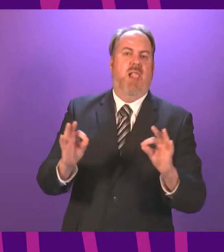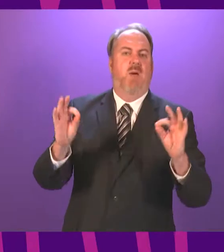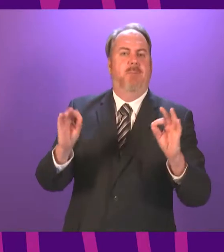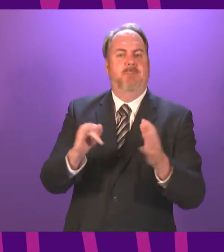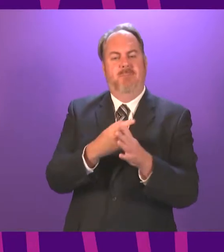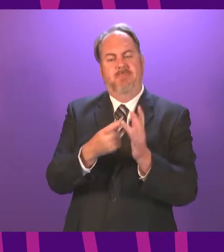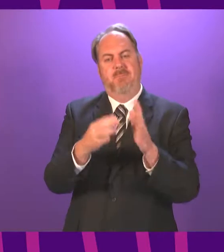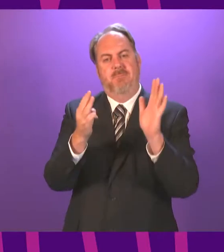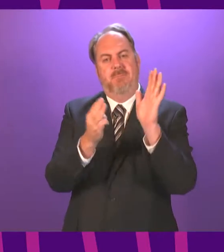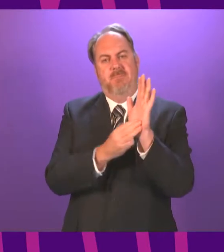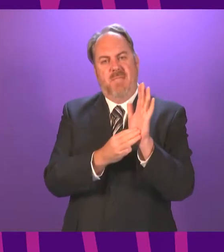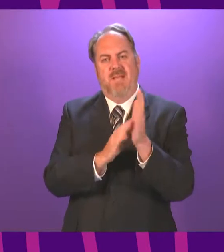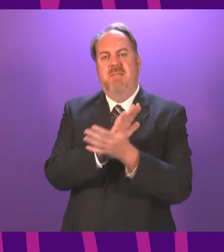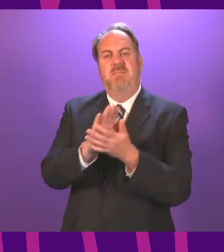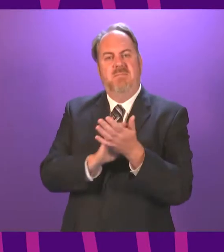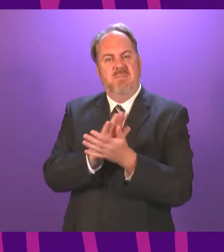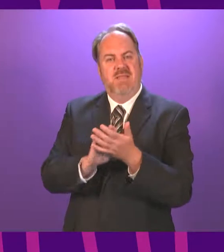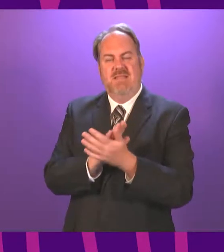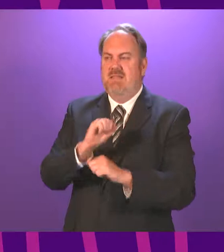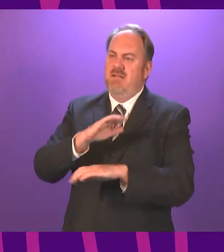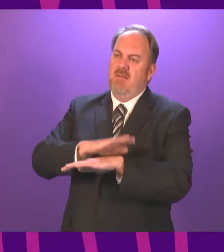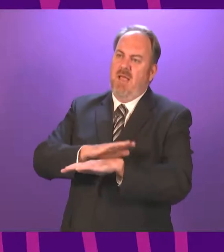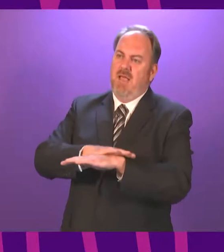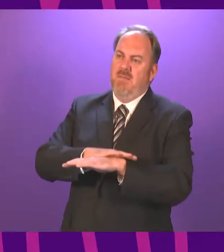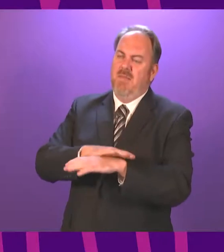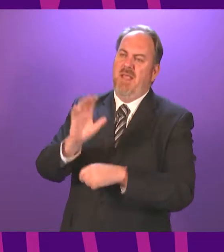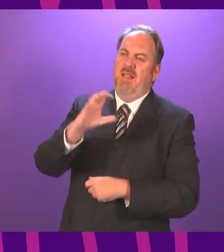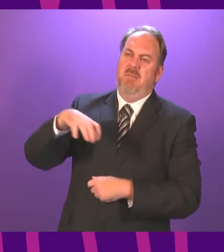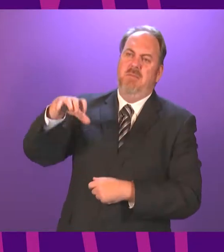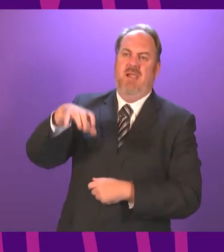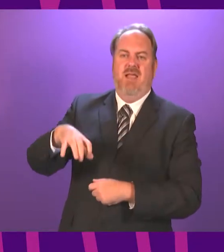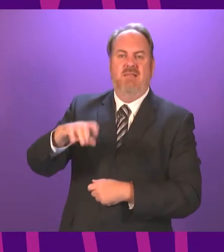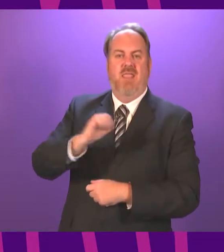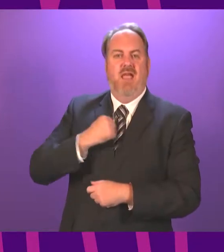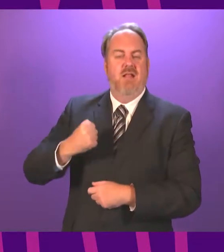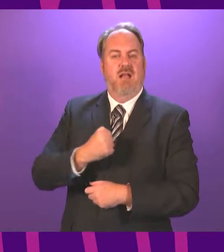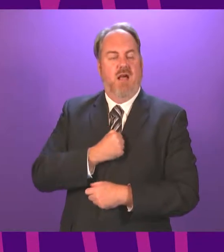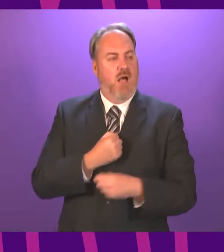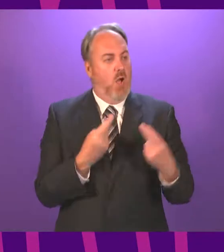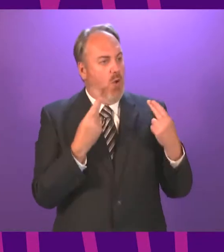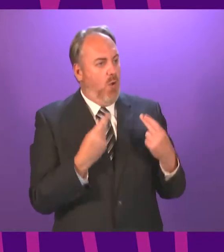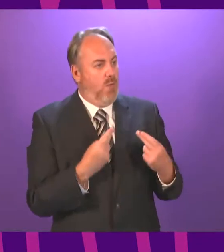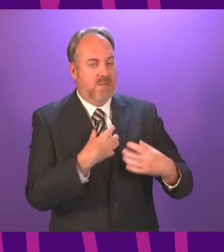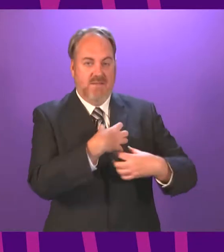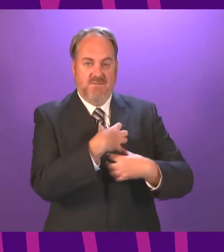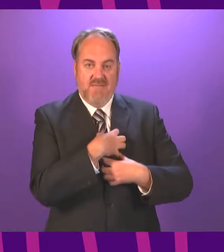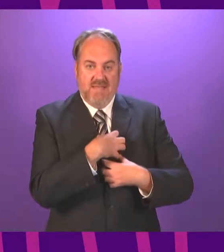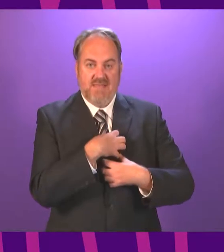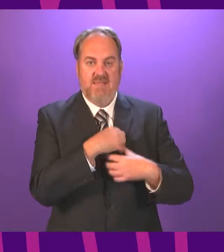match up our needs and our hopes, our fears, and visions,